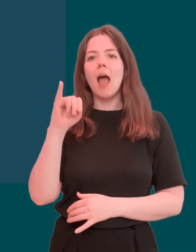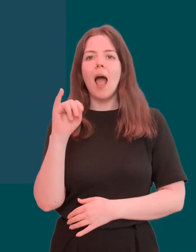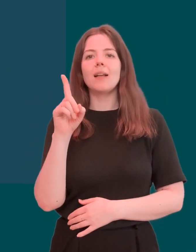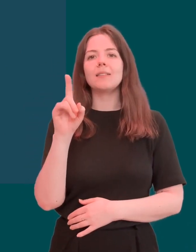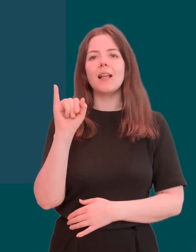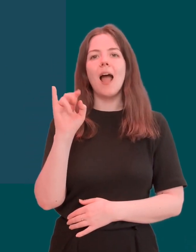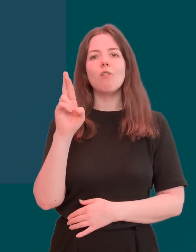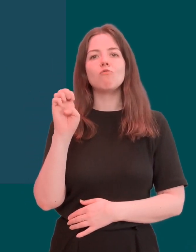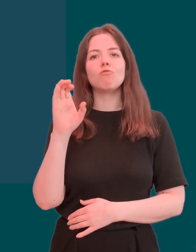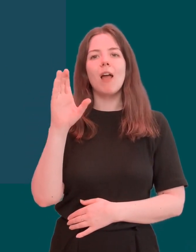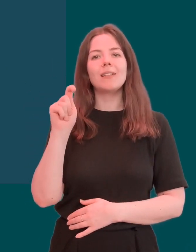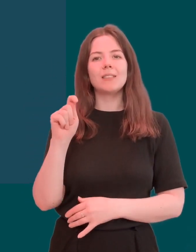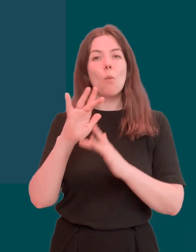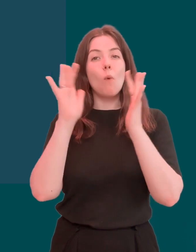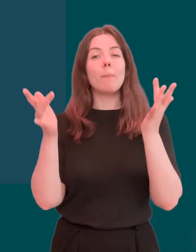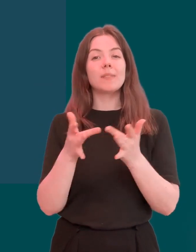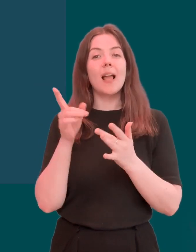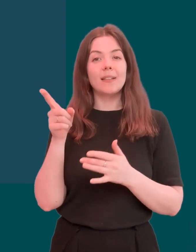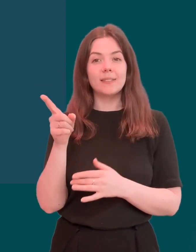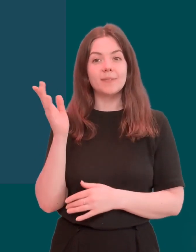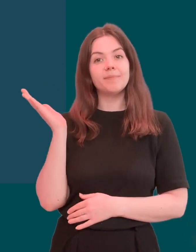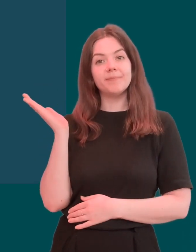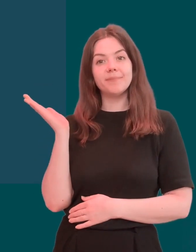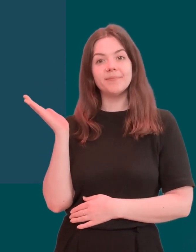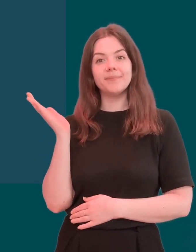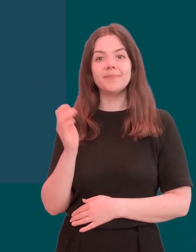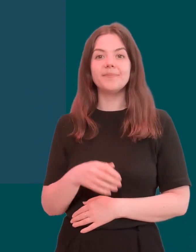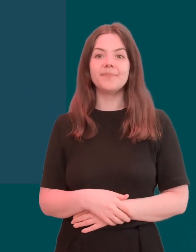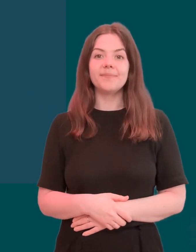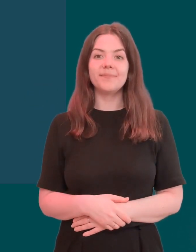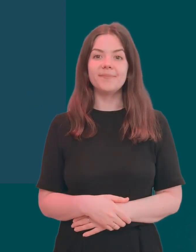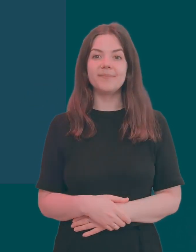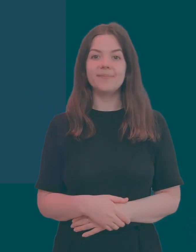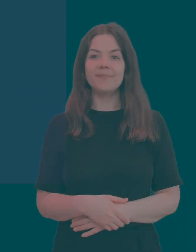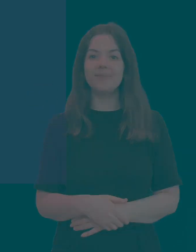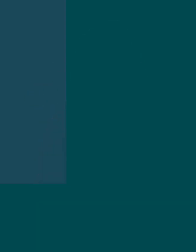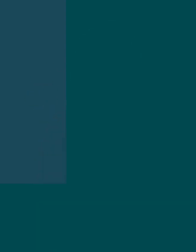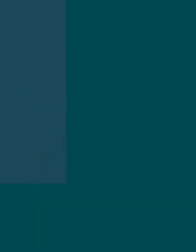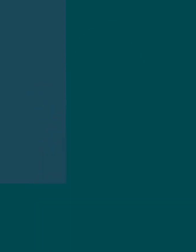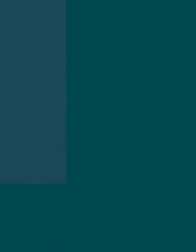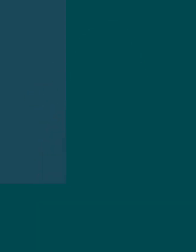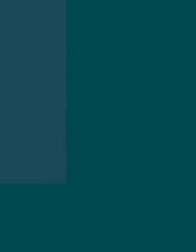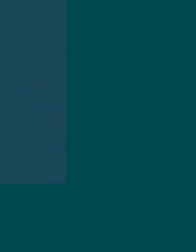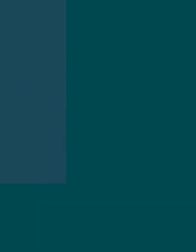.gov.uk forward slash health dash costs. For more information. For more information, on For With